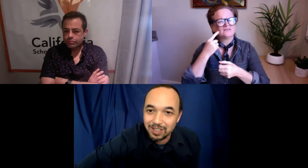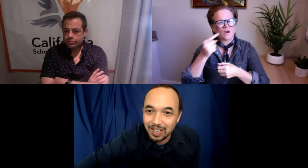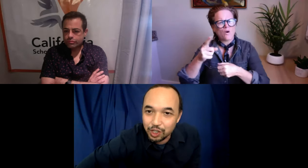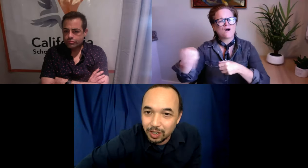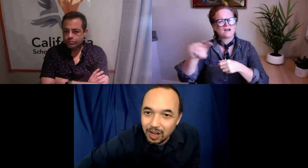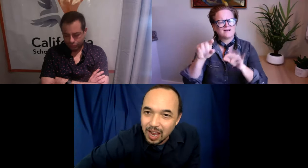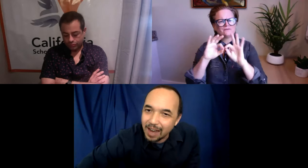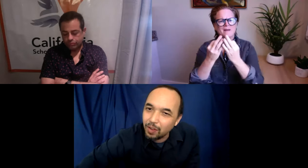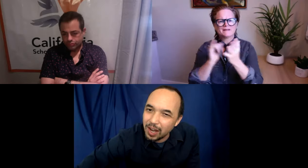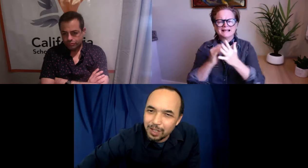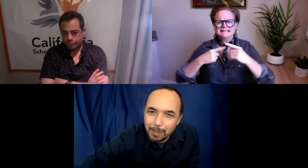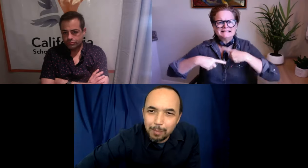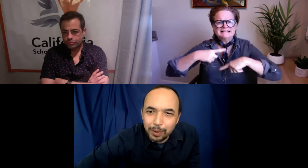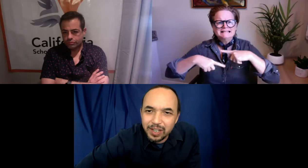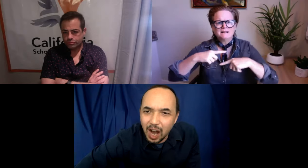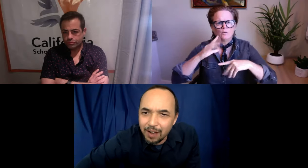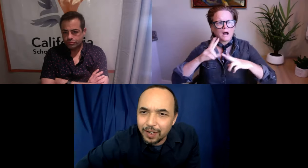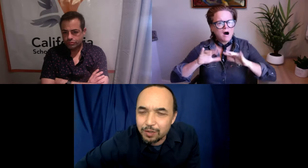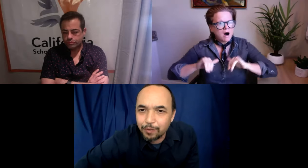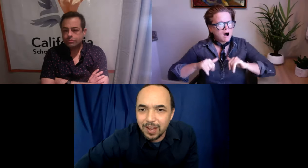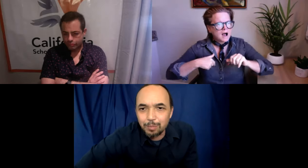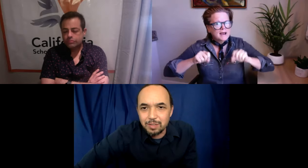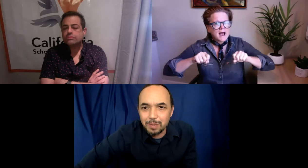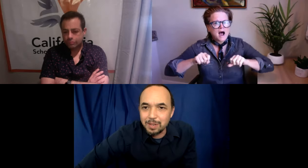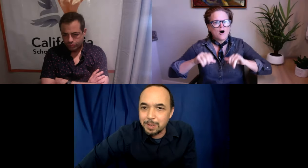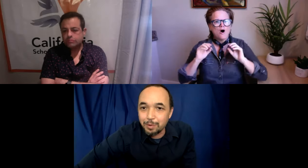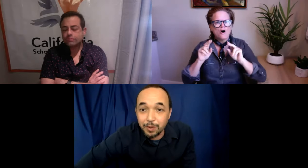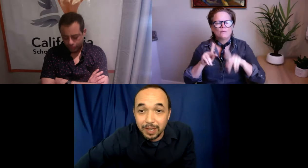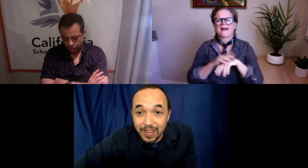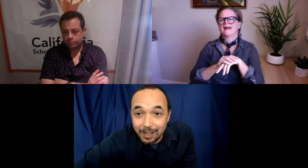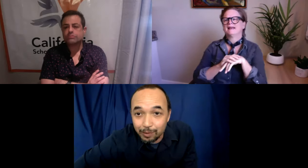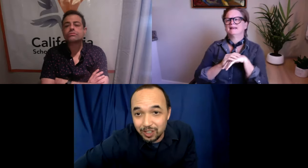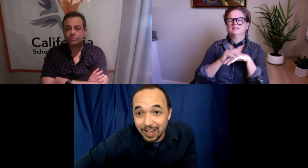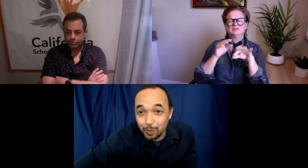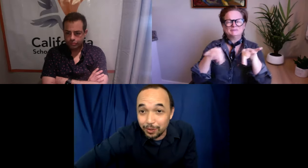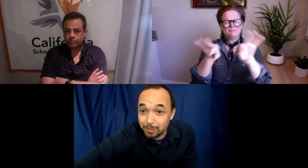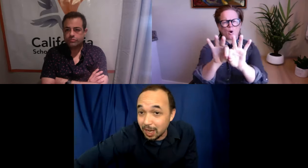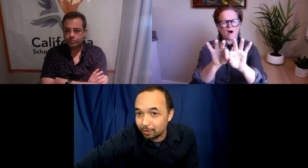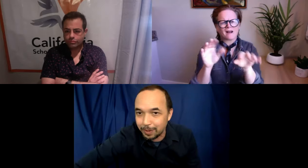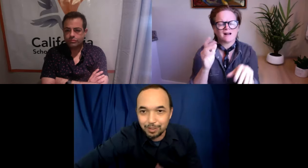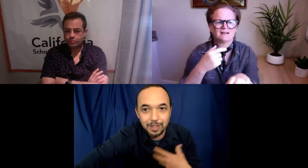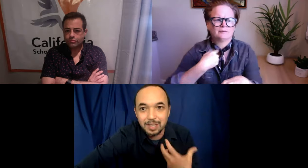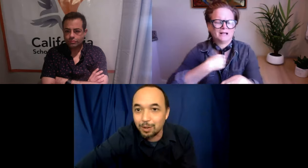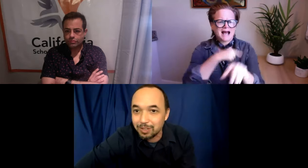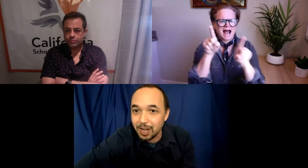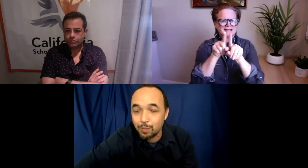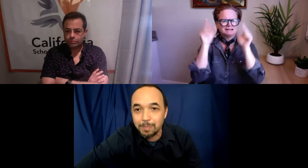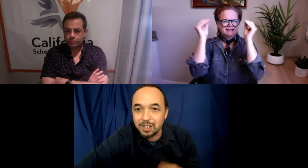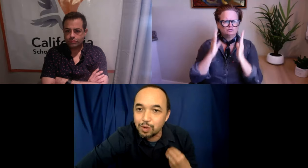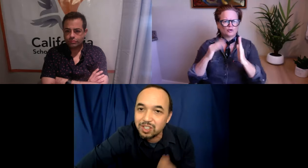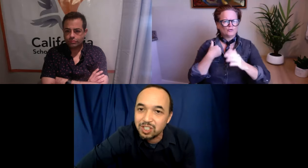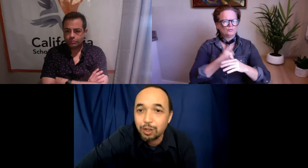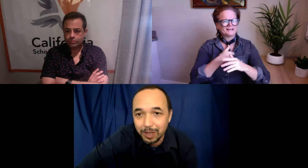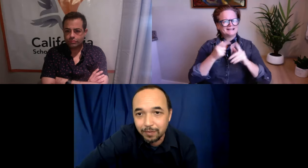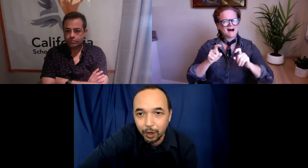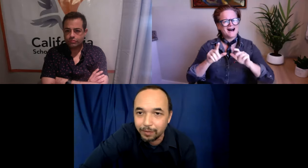presentation. And a lot of it is about building confidence for families. Maybe people feel like they don't sign well themselves. Parents feel like they don't sign well. But